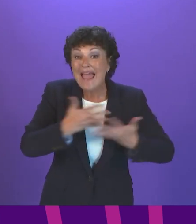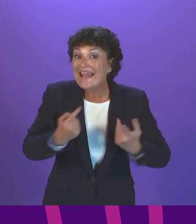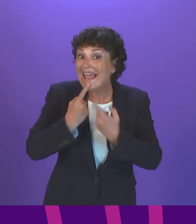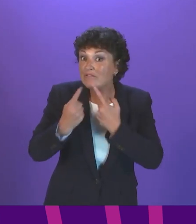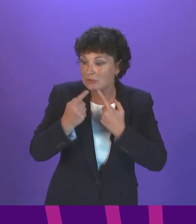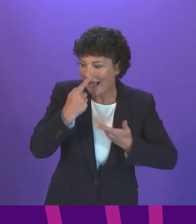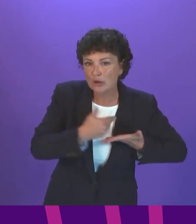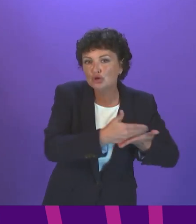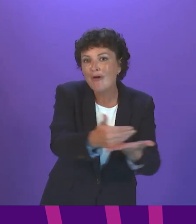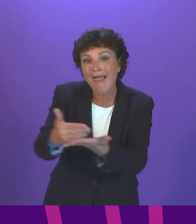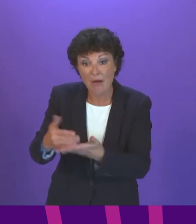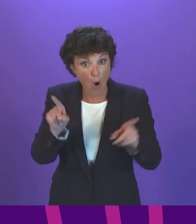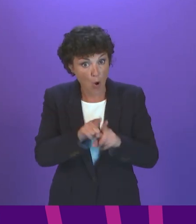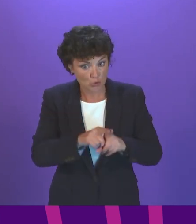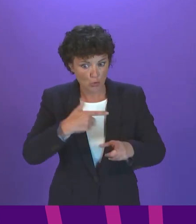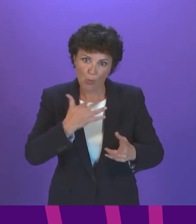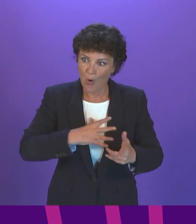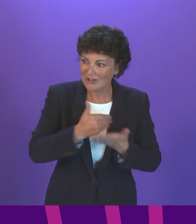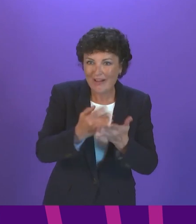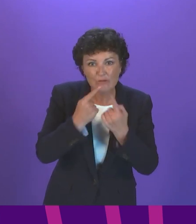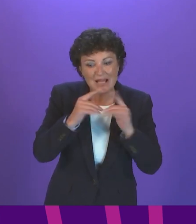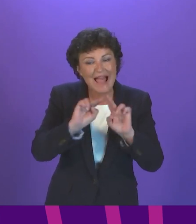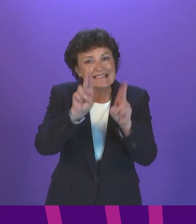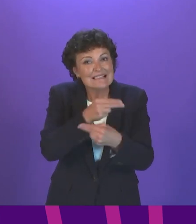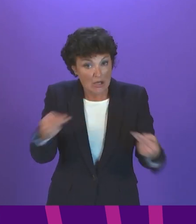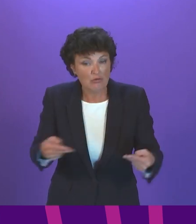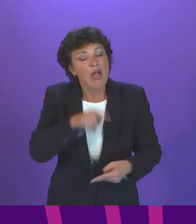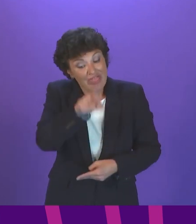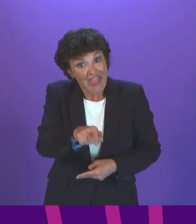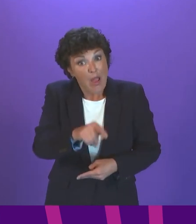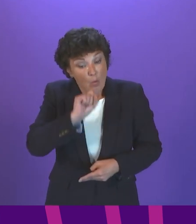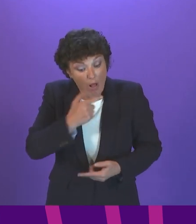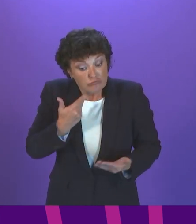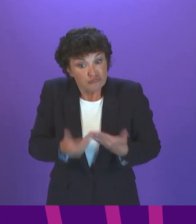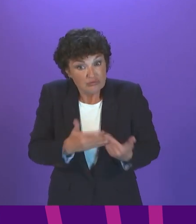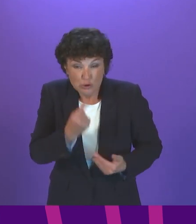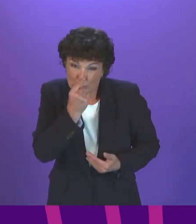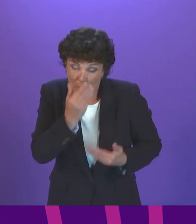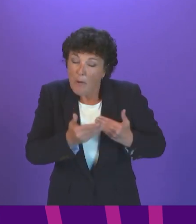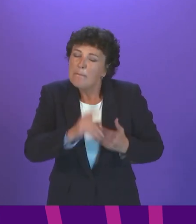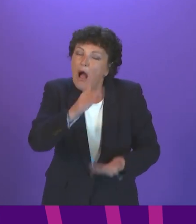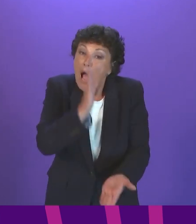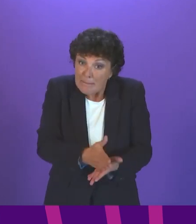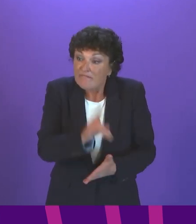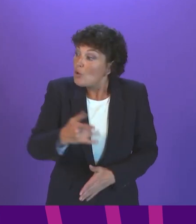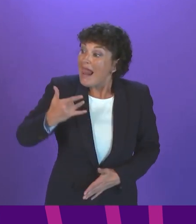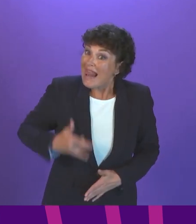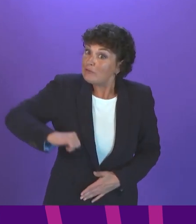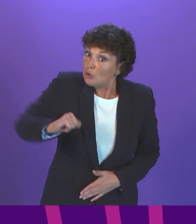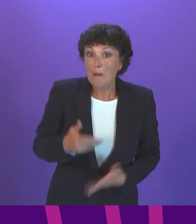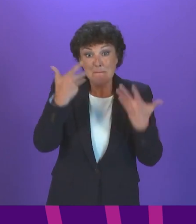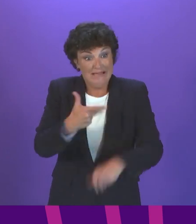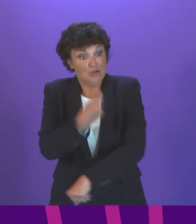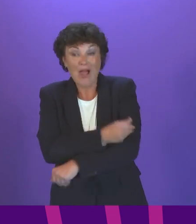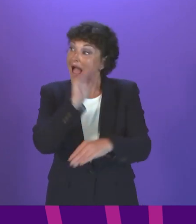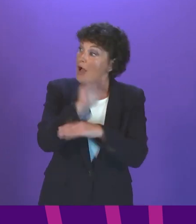area and broader than that internationally. And those arrangements will be in place as soon as possible. But if you live in Scotland but you've been vaccinated outside